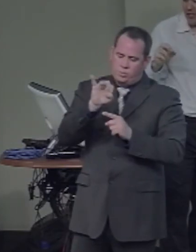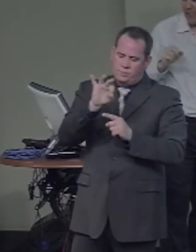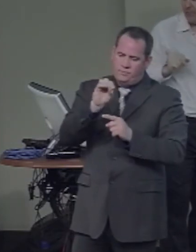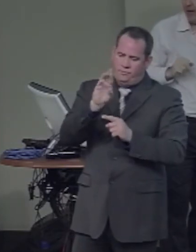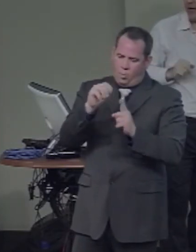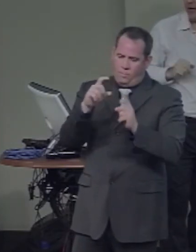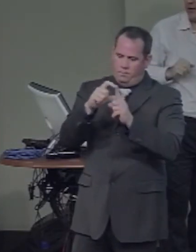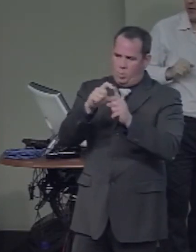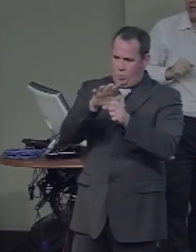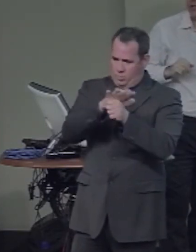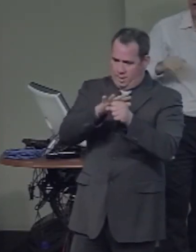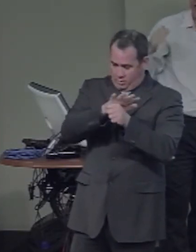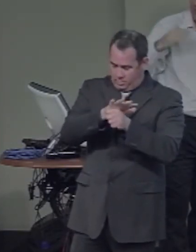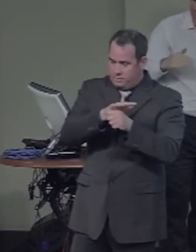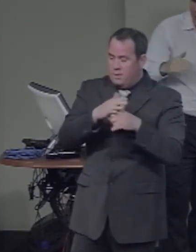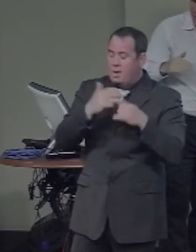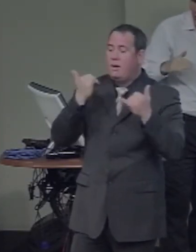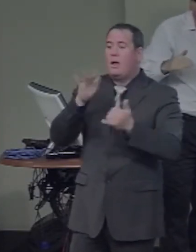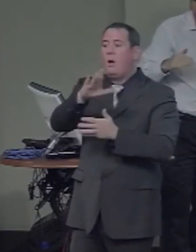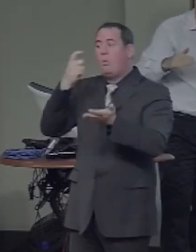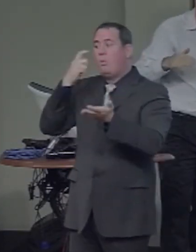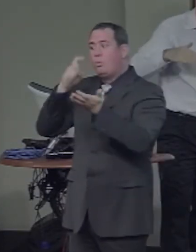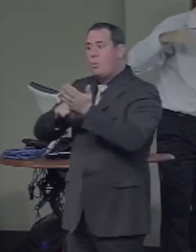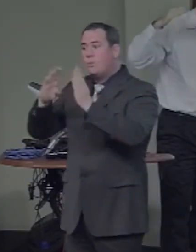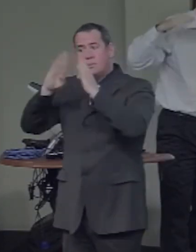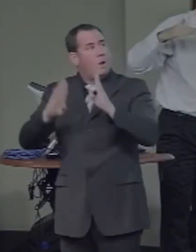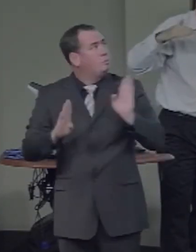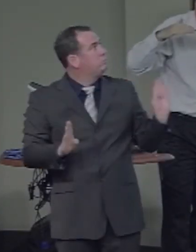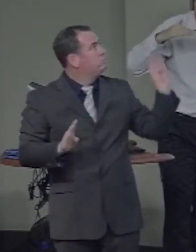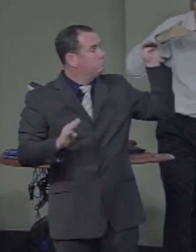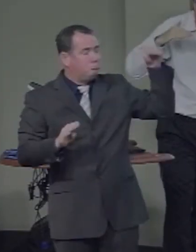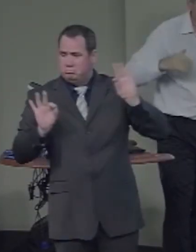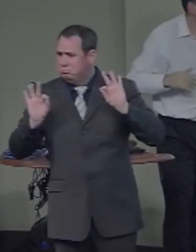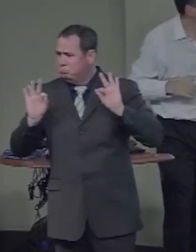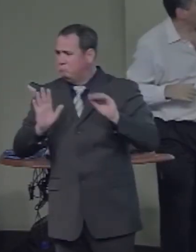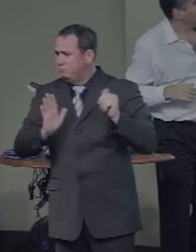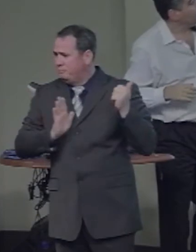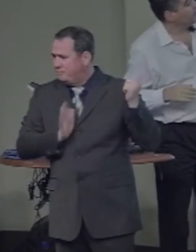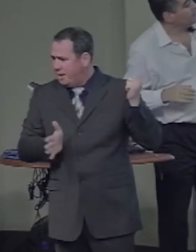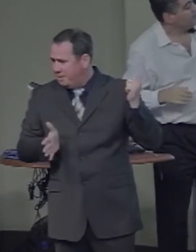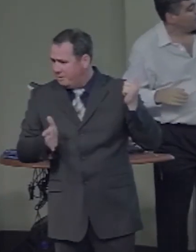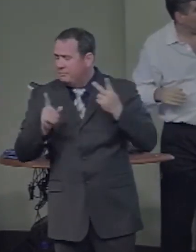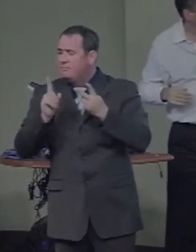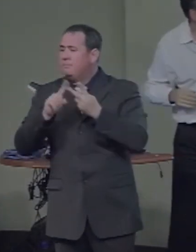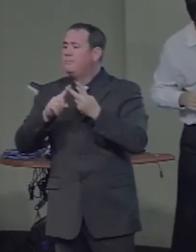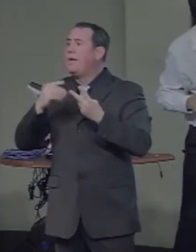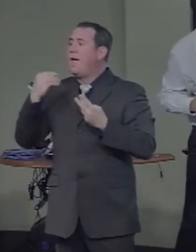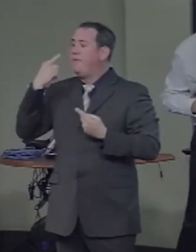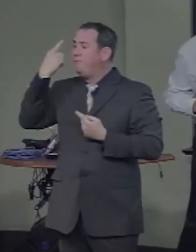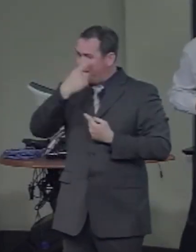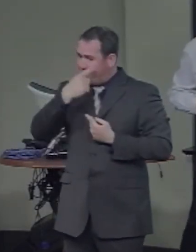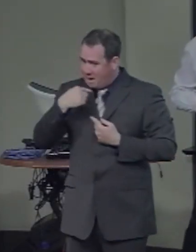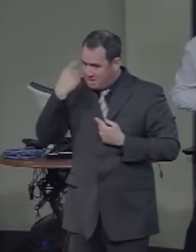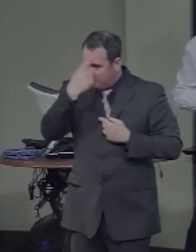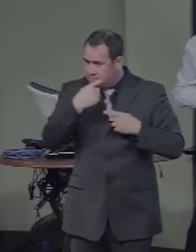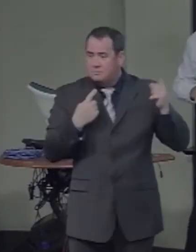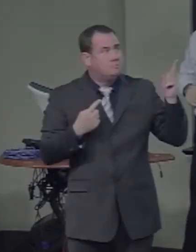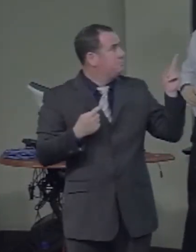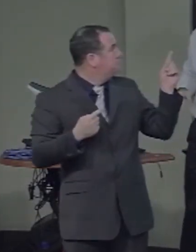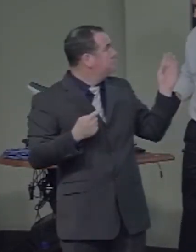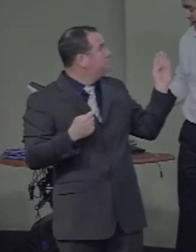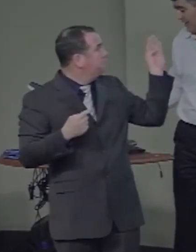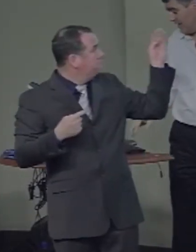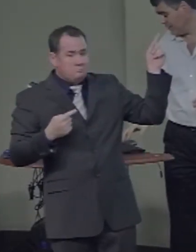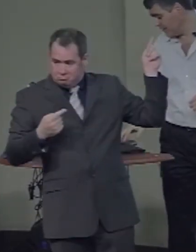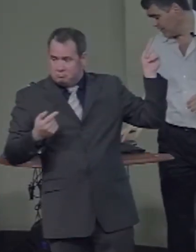partially impaired. They're not as bad as words, but there's a moderate impairment. And peripheral lesions